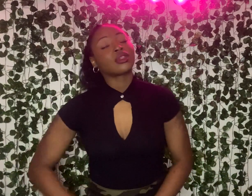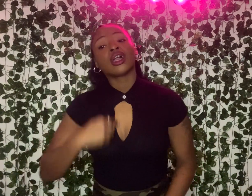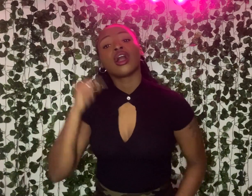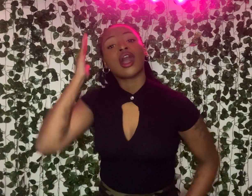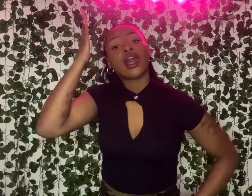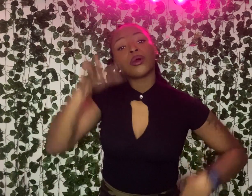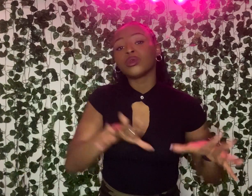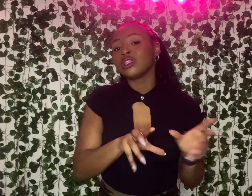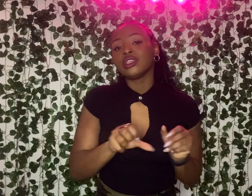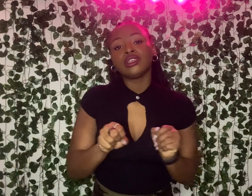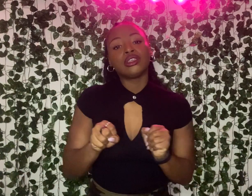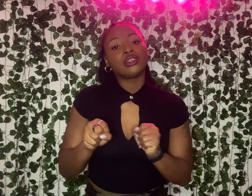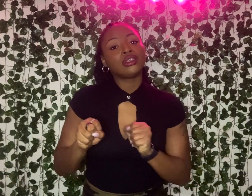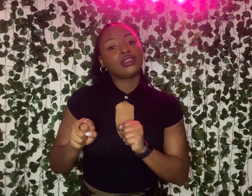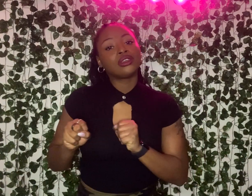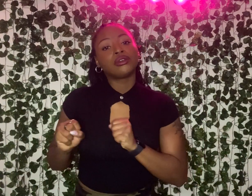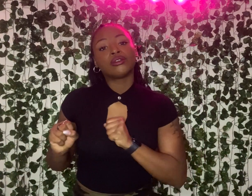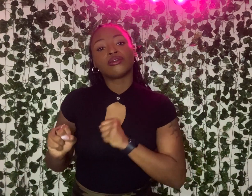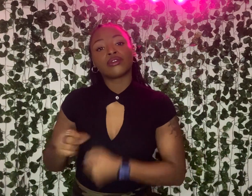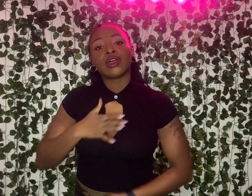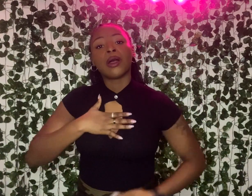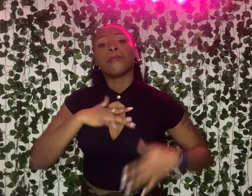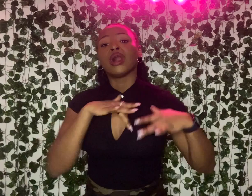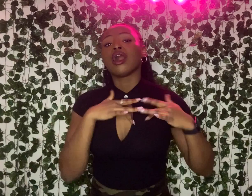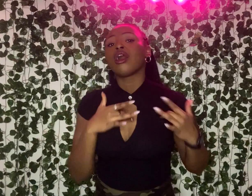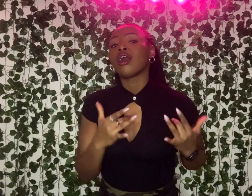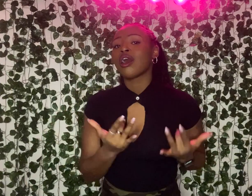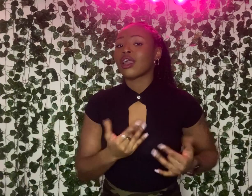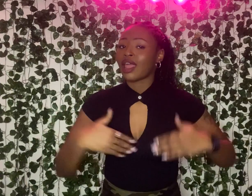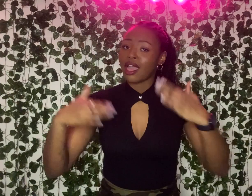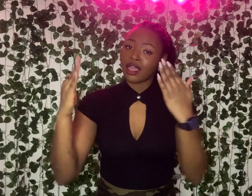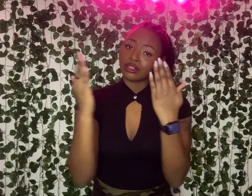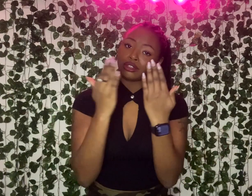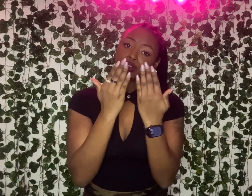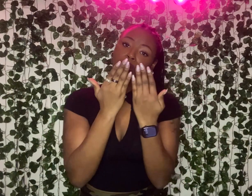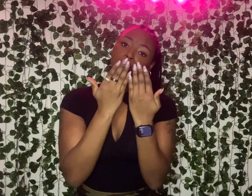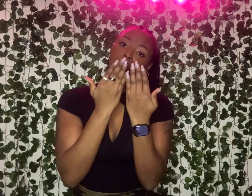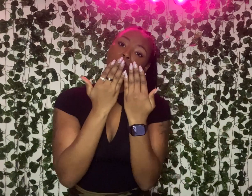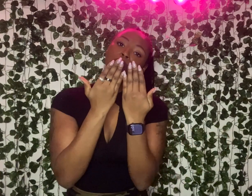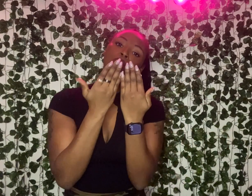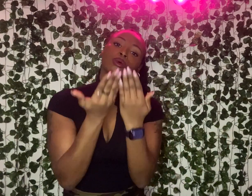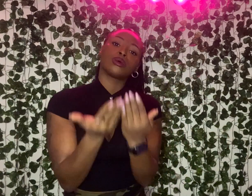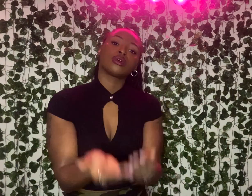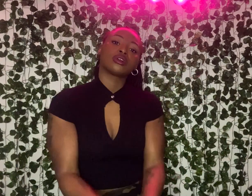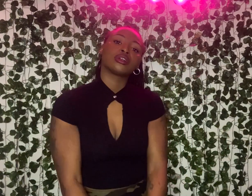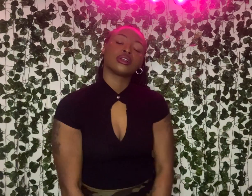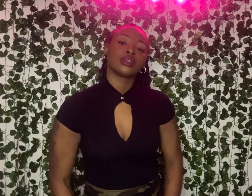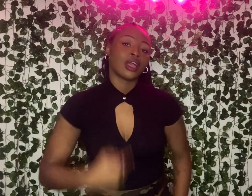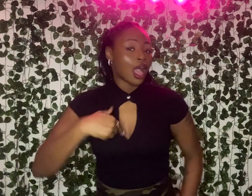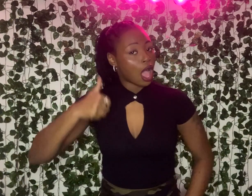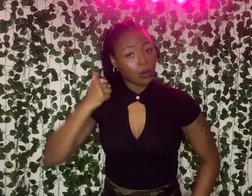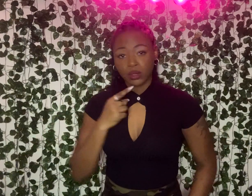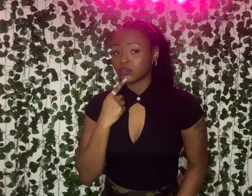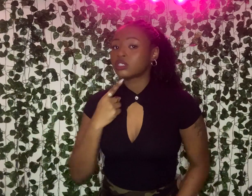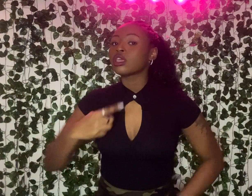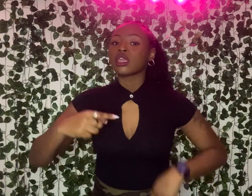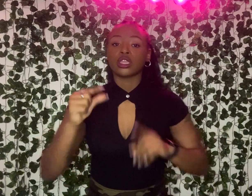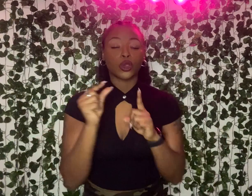I will leave my heart at the door. I won't say